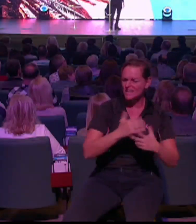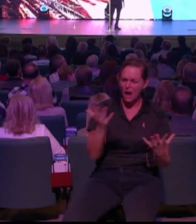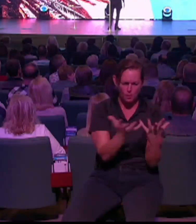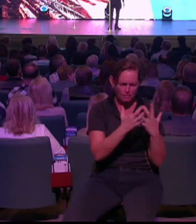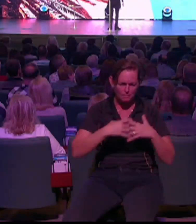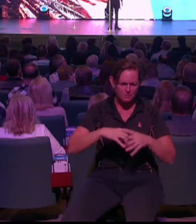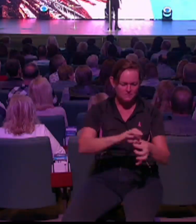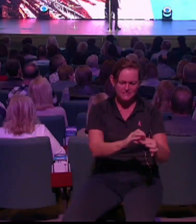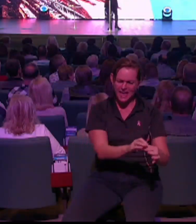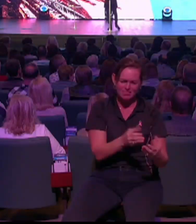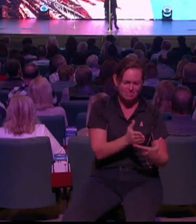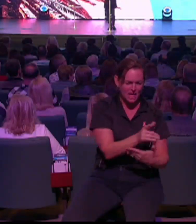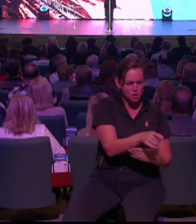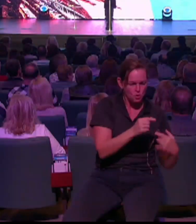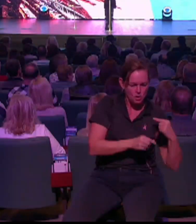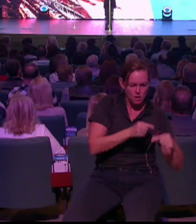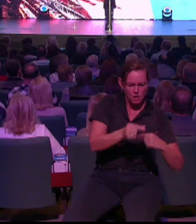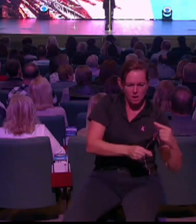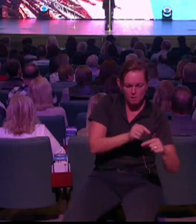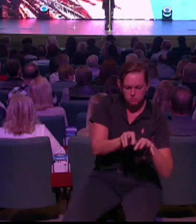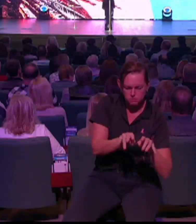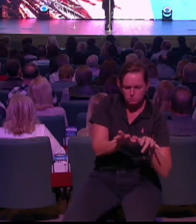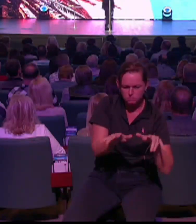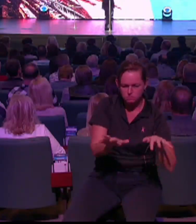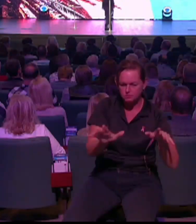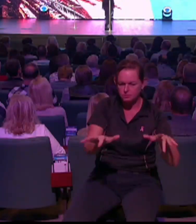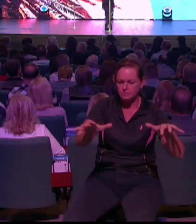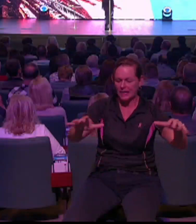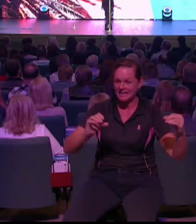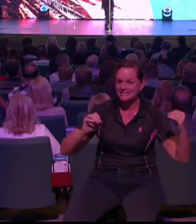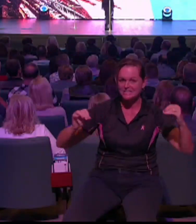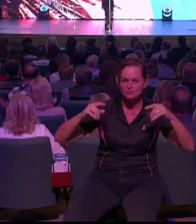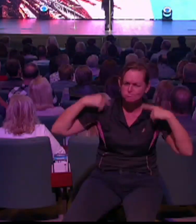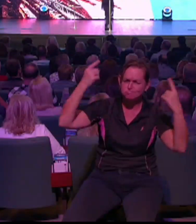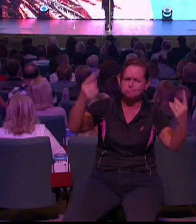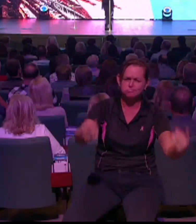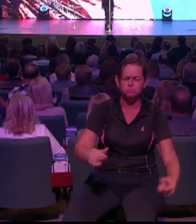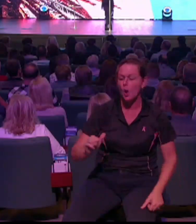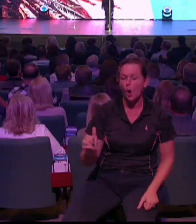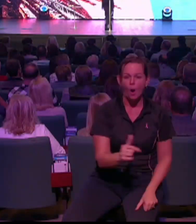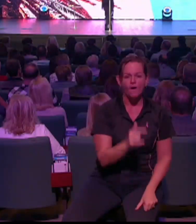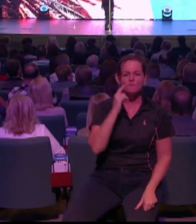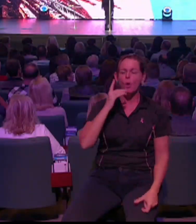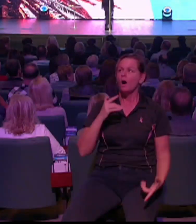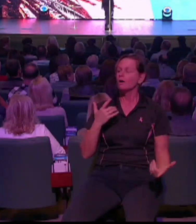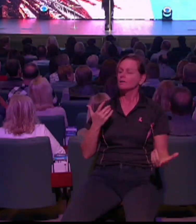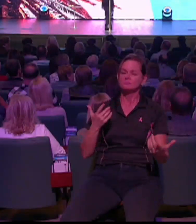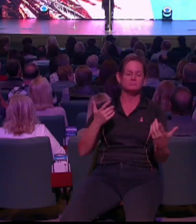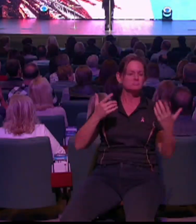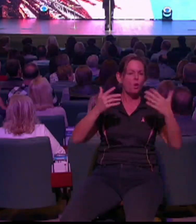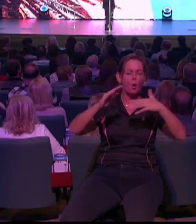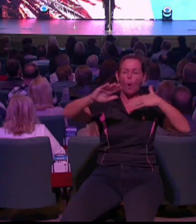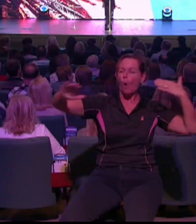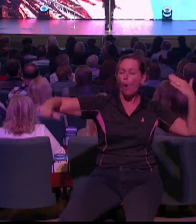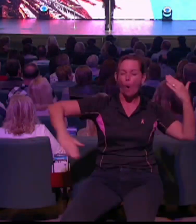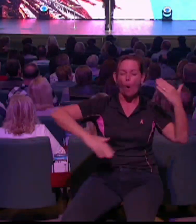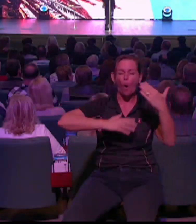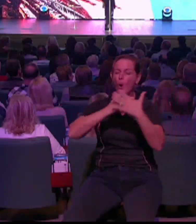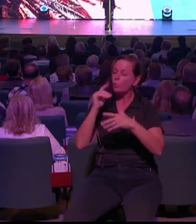church, a church so expansive with energy that not even the gates of hell will keep it out. Now, that's